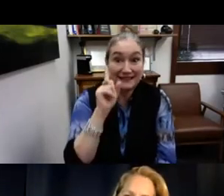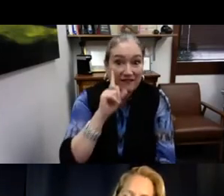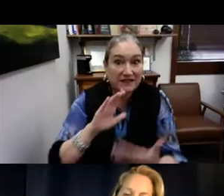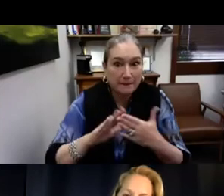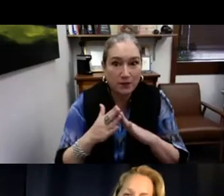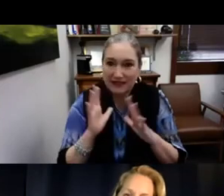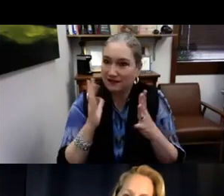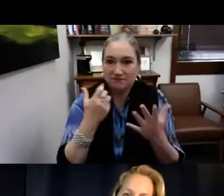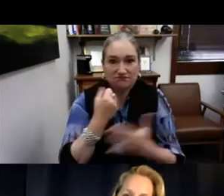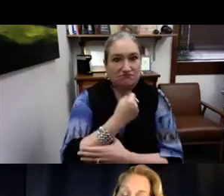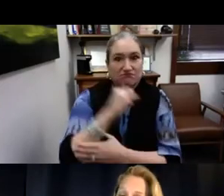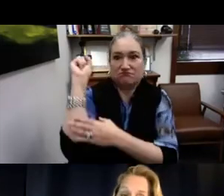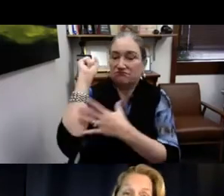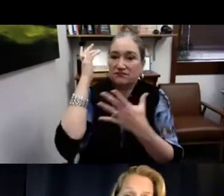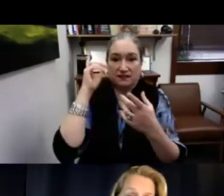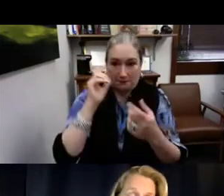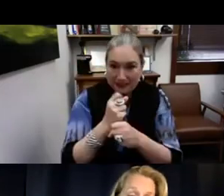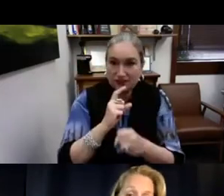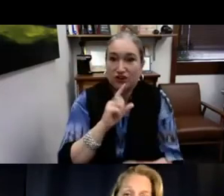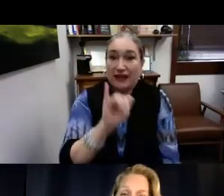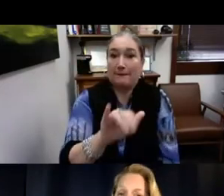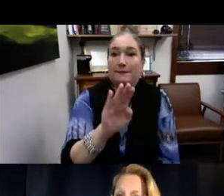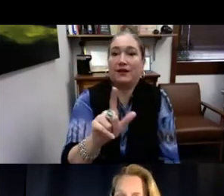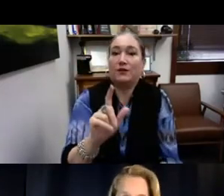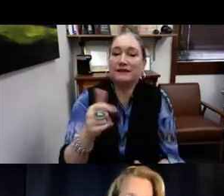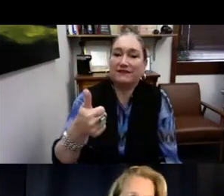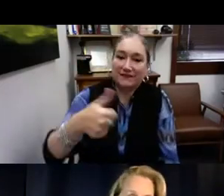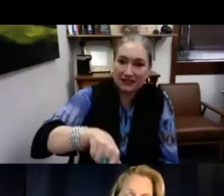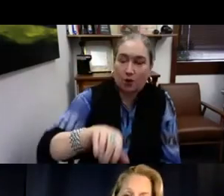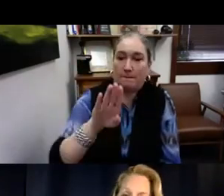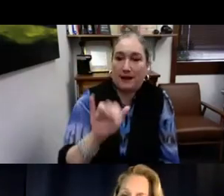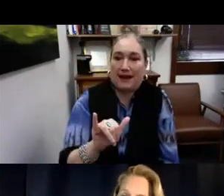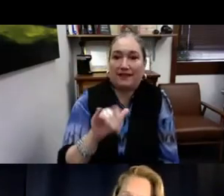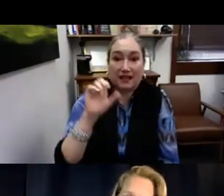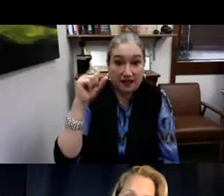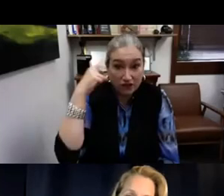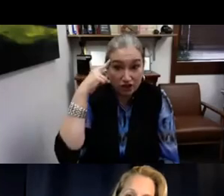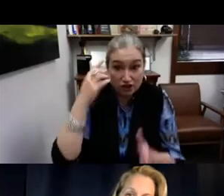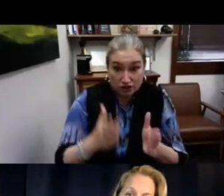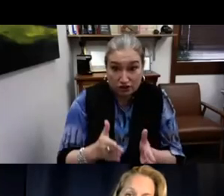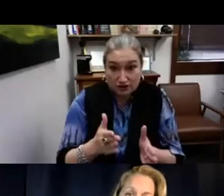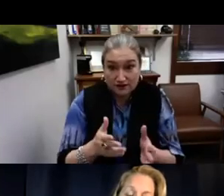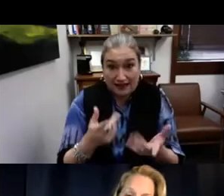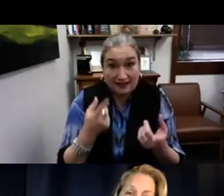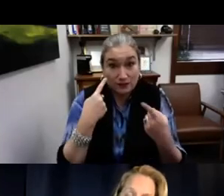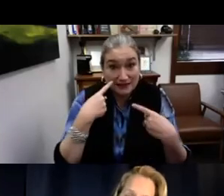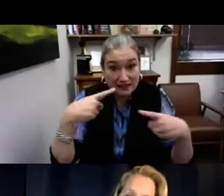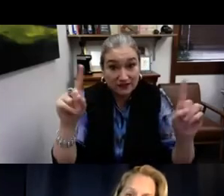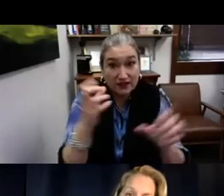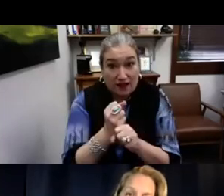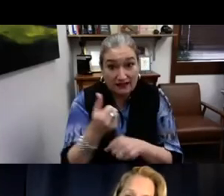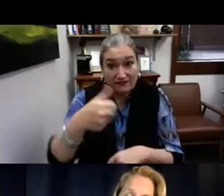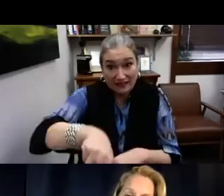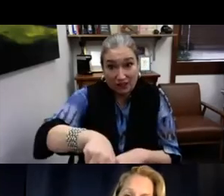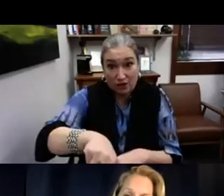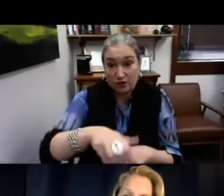we fought against that bill? The entire deaf community totally revolted. We were entirely against that bill and it was actually turned down